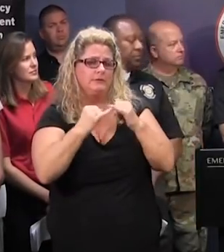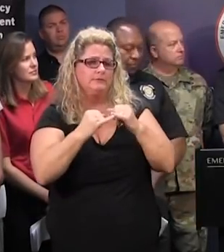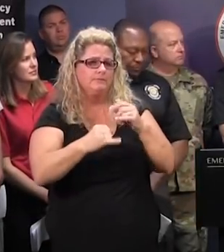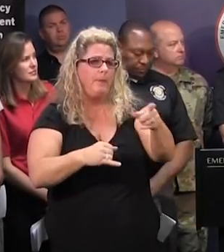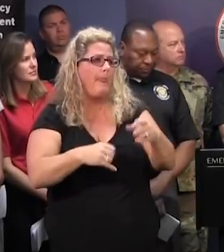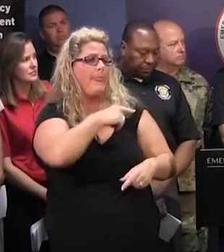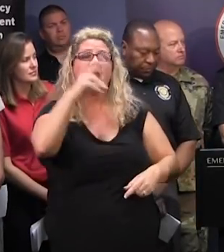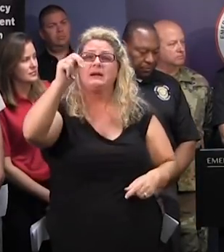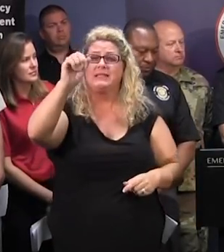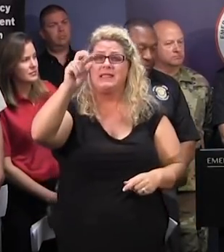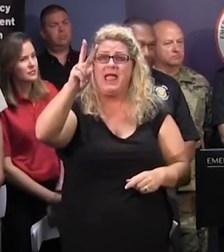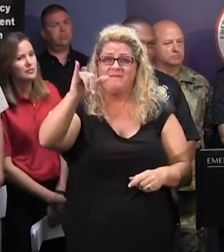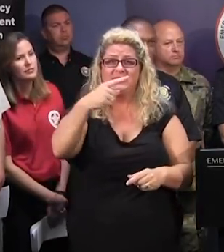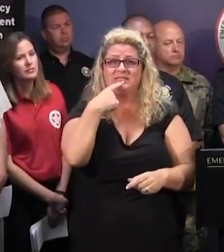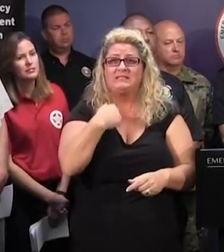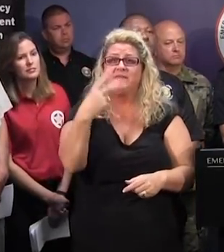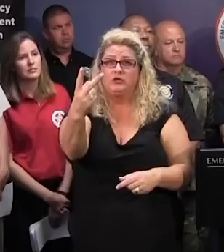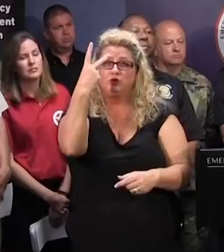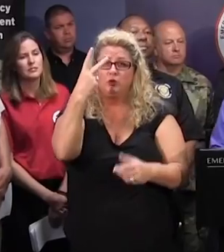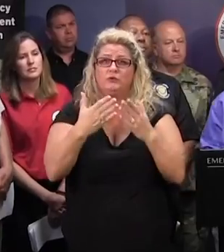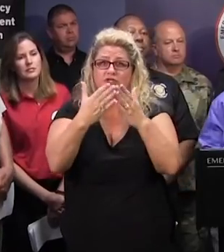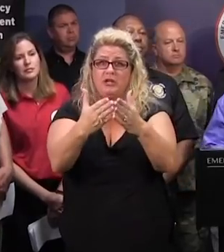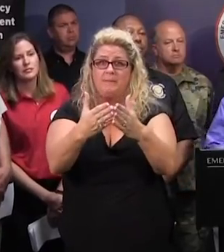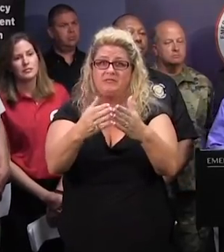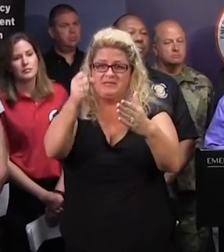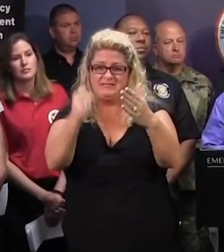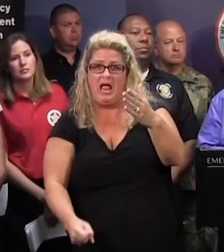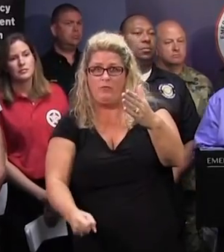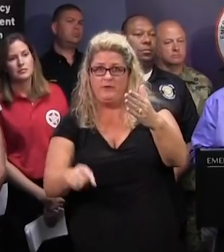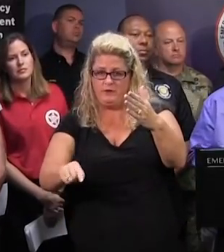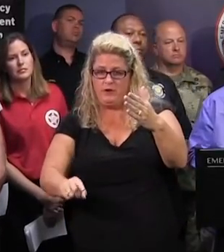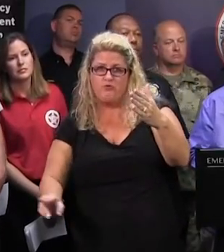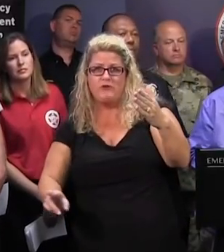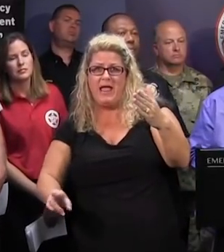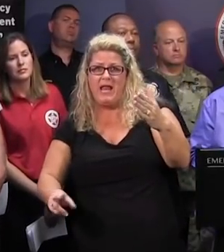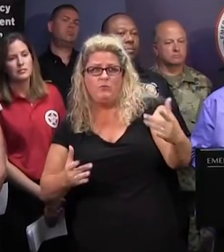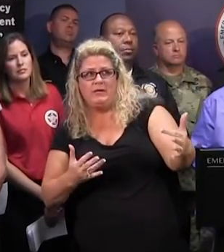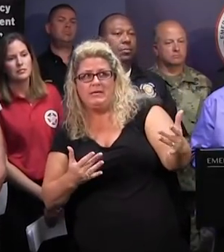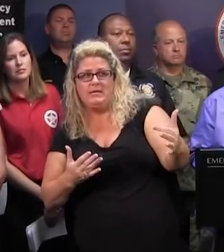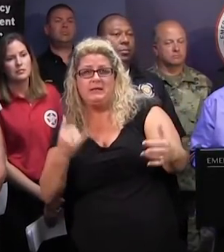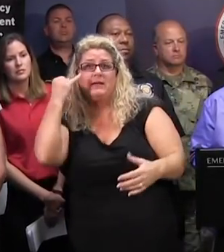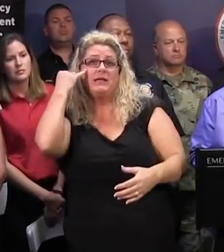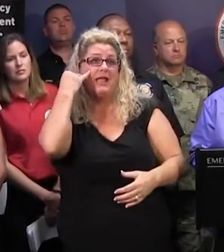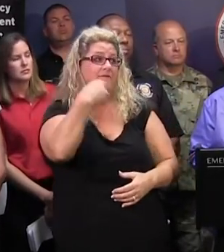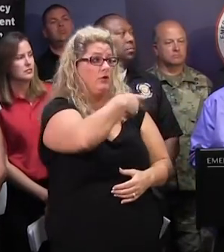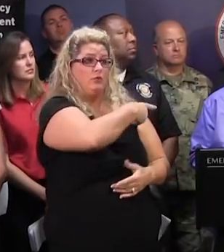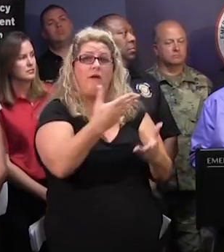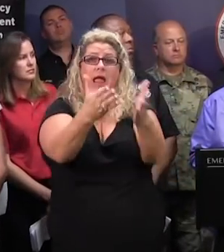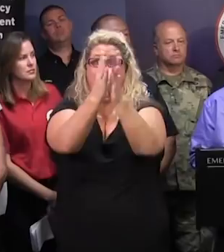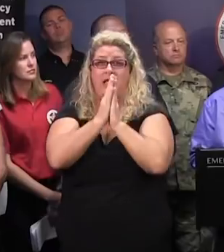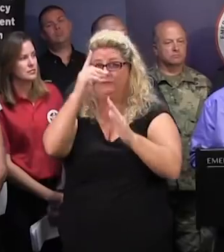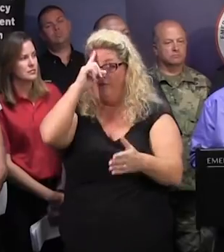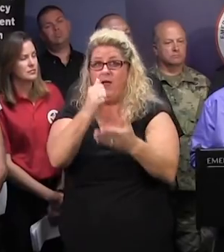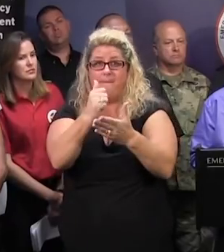So the Navy says that they have two ships south of here ready for us if we need it, if FEMA specifically asks for the